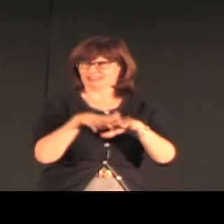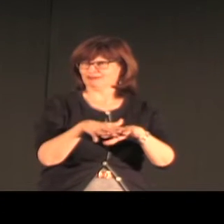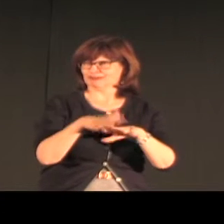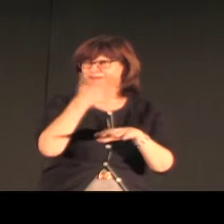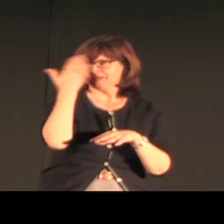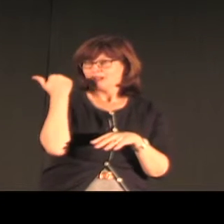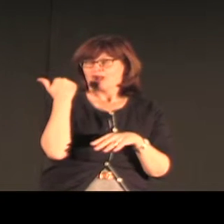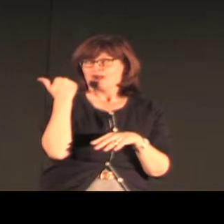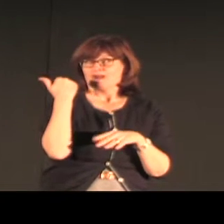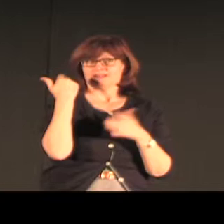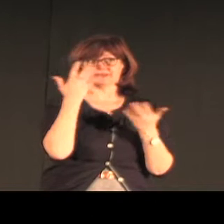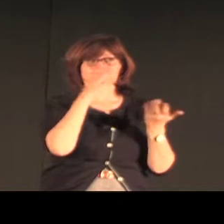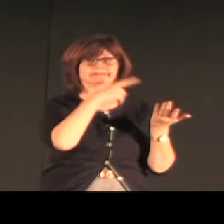And I wouldn't call this mainstream.